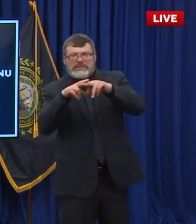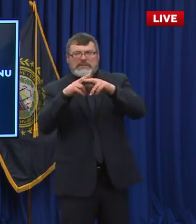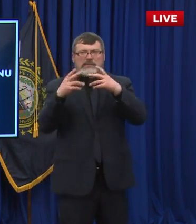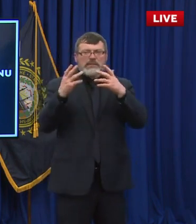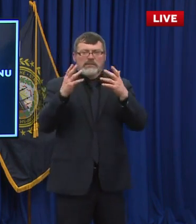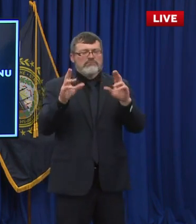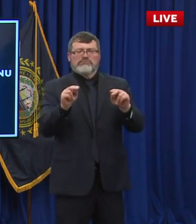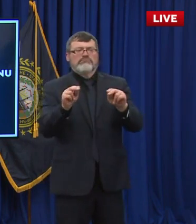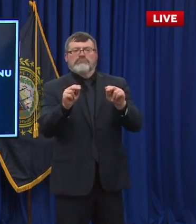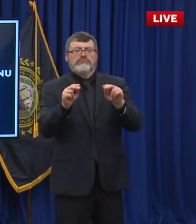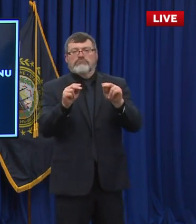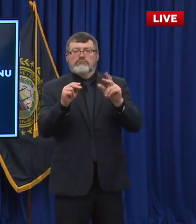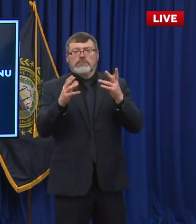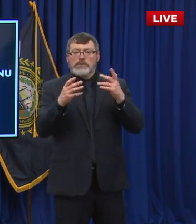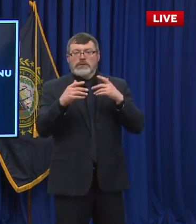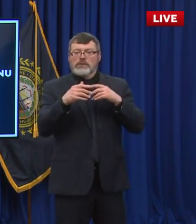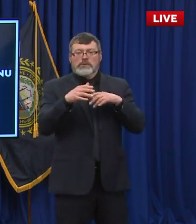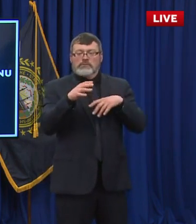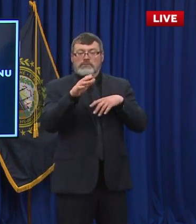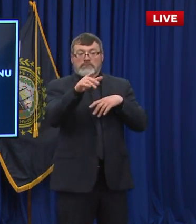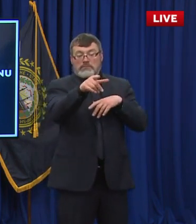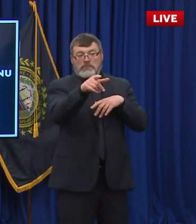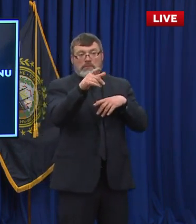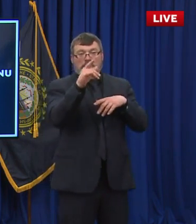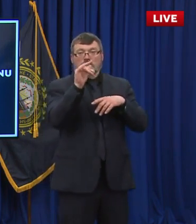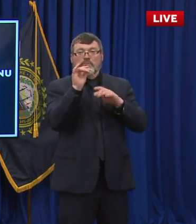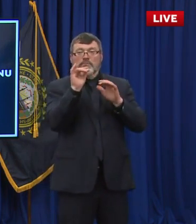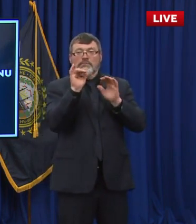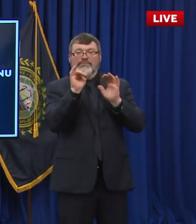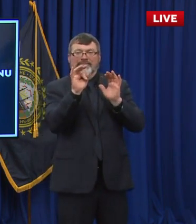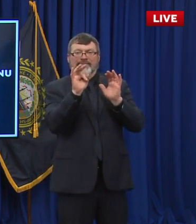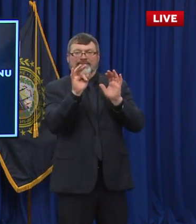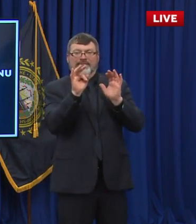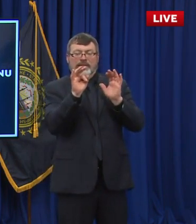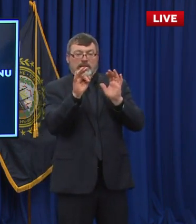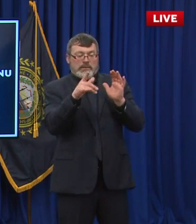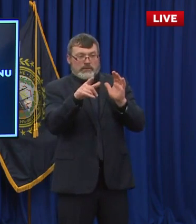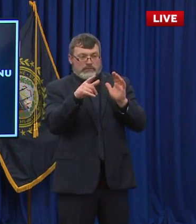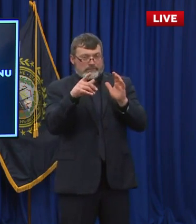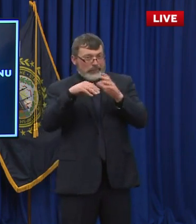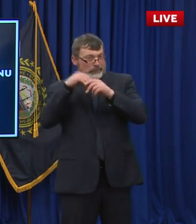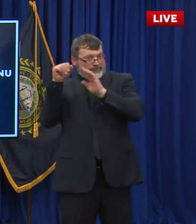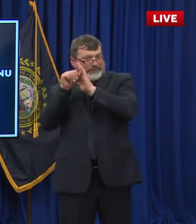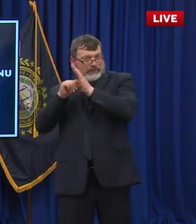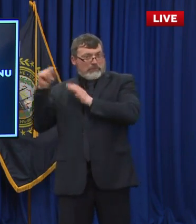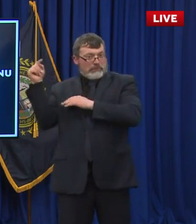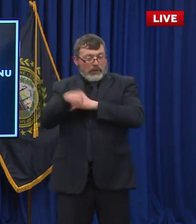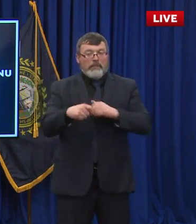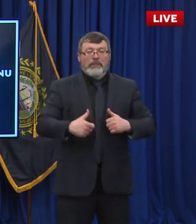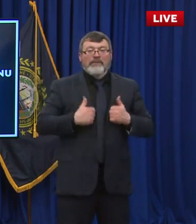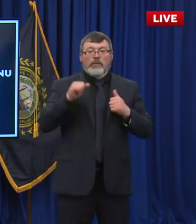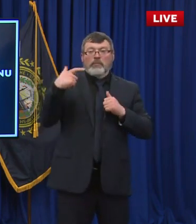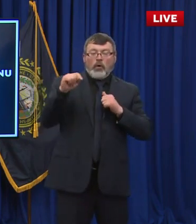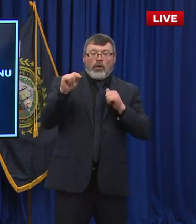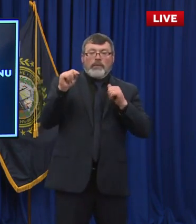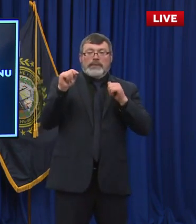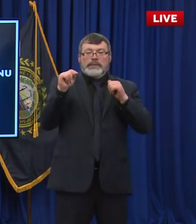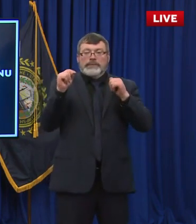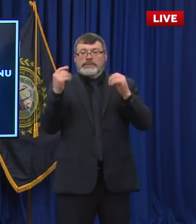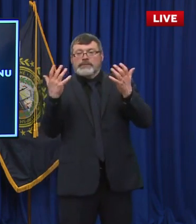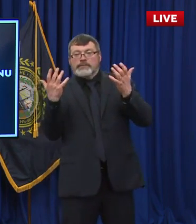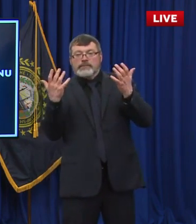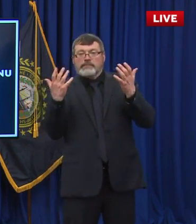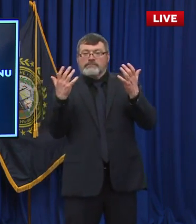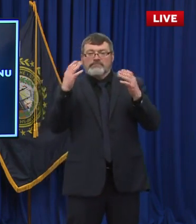students are living off campus and, you know, they take their own path, I suppose that can happen from time to time. But I know the universities have been very, very strong